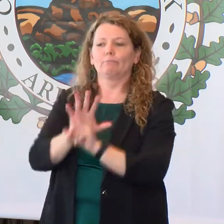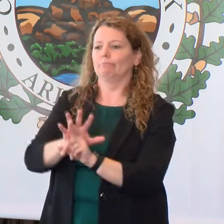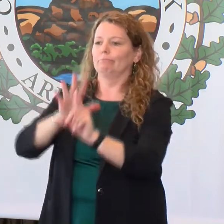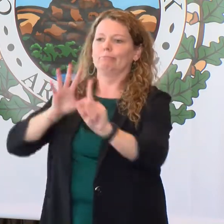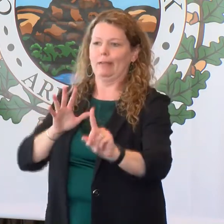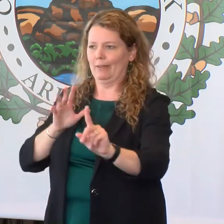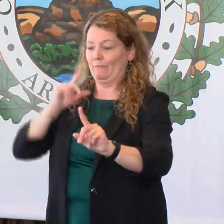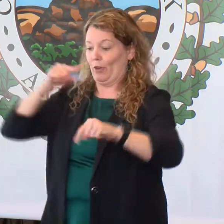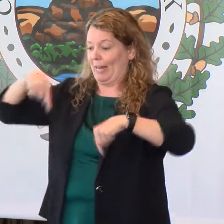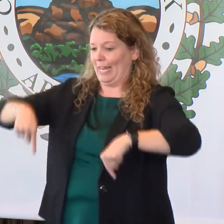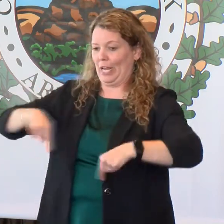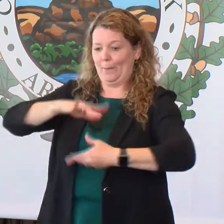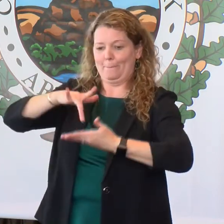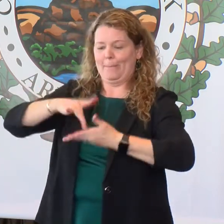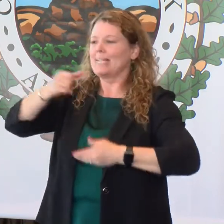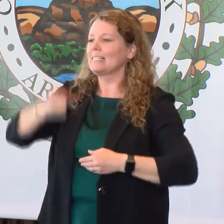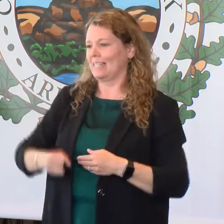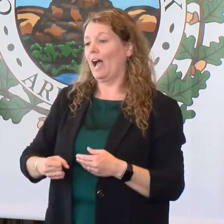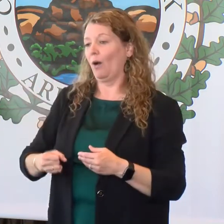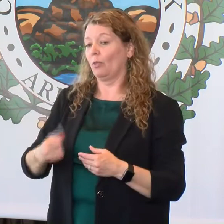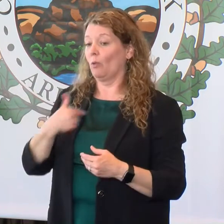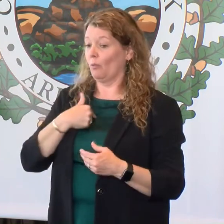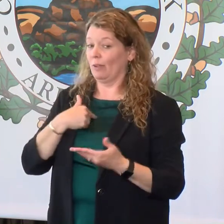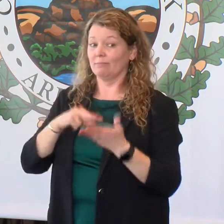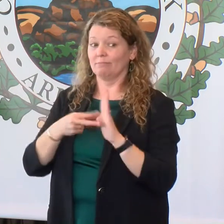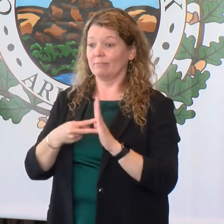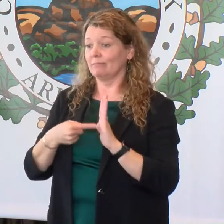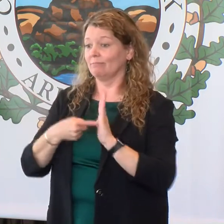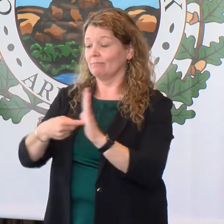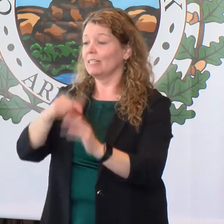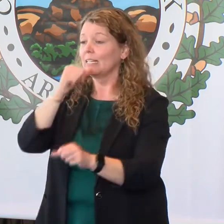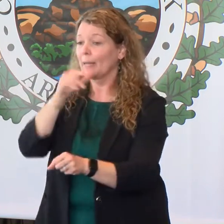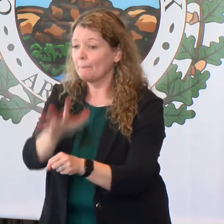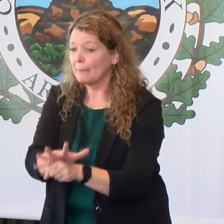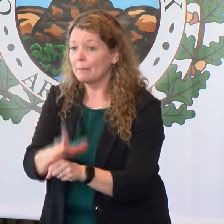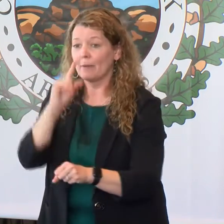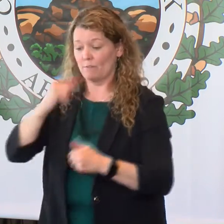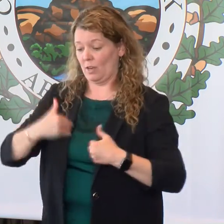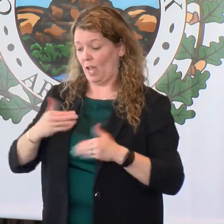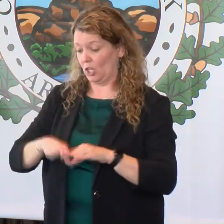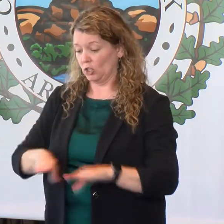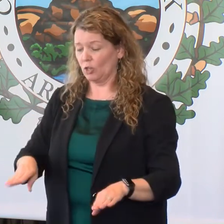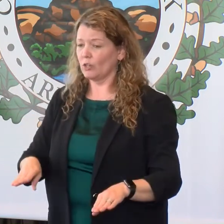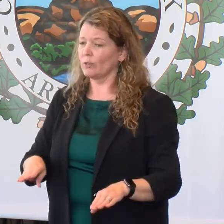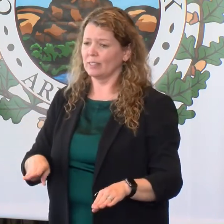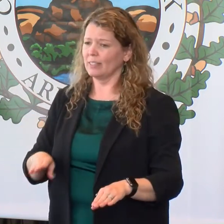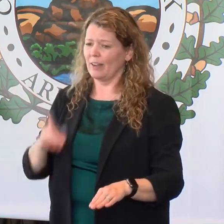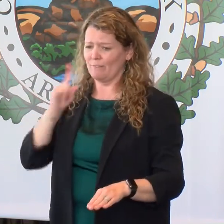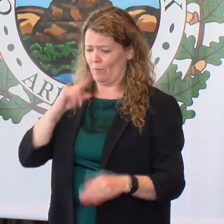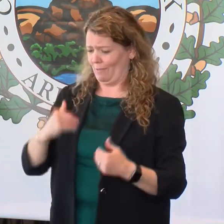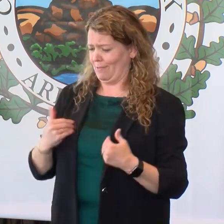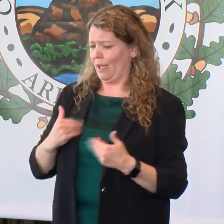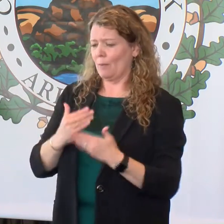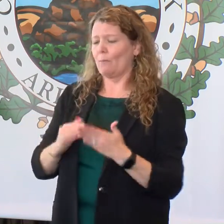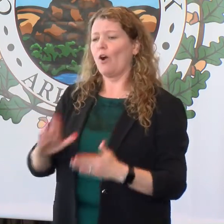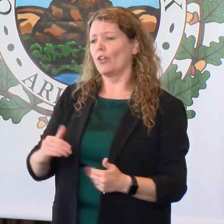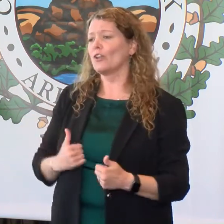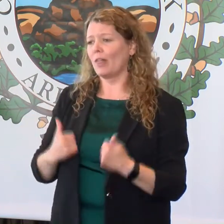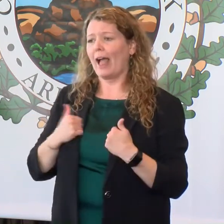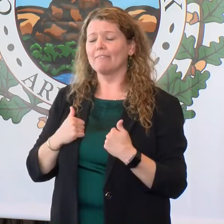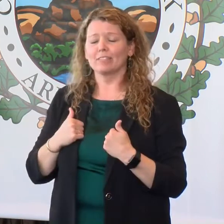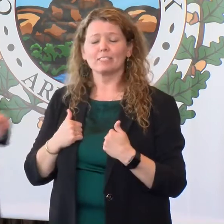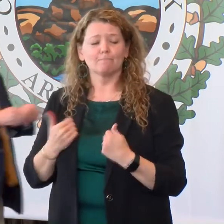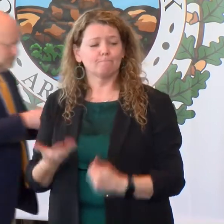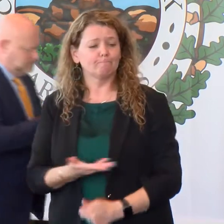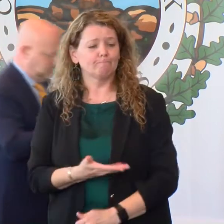in the Mid-South as a place where we are committed to our children in the most vulnerable years of their lives. Mayor?